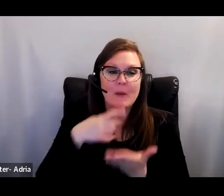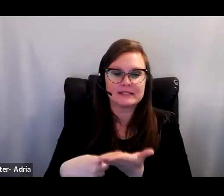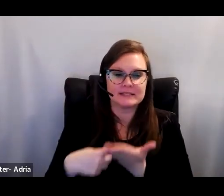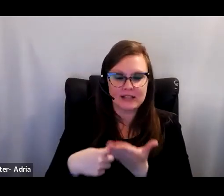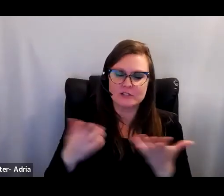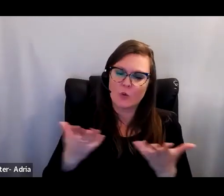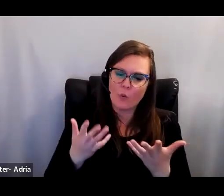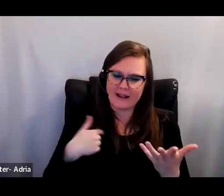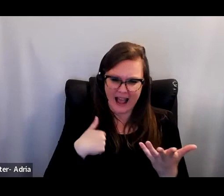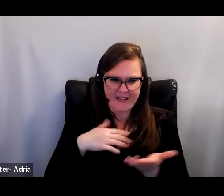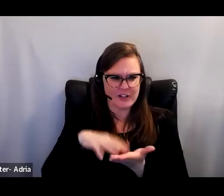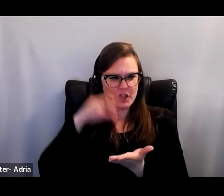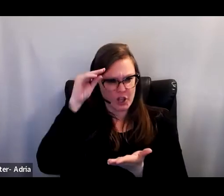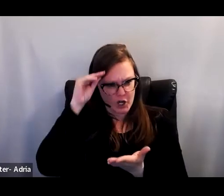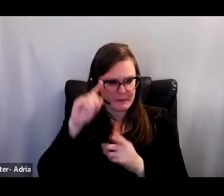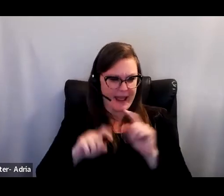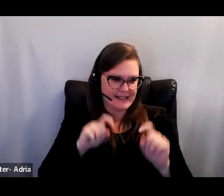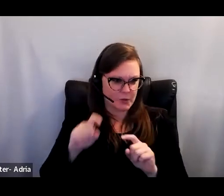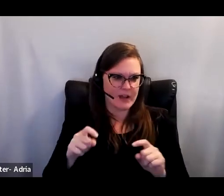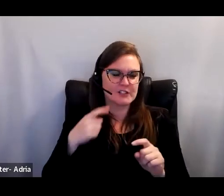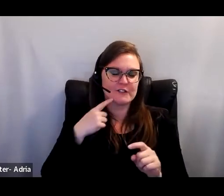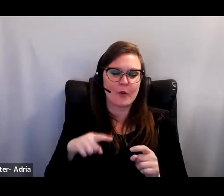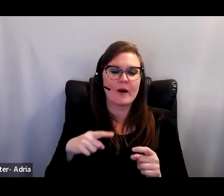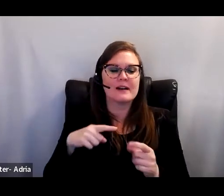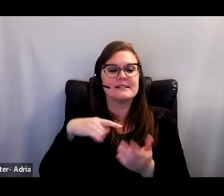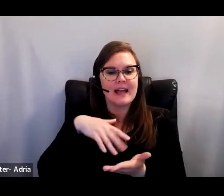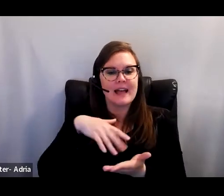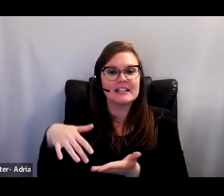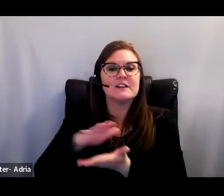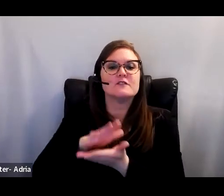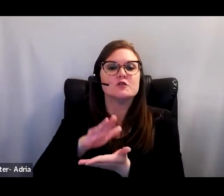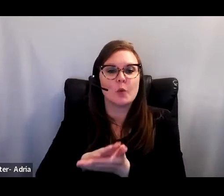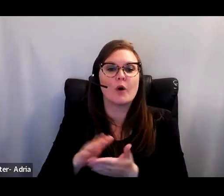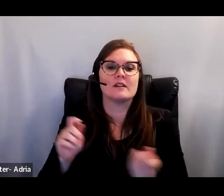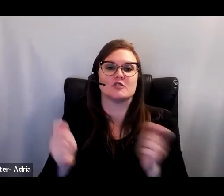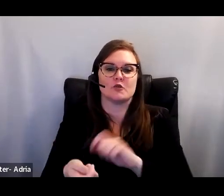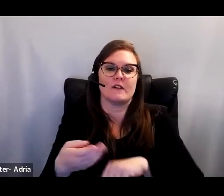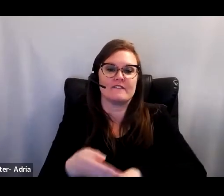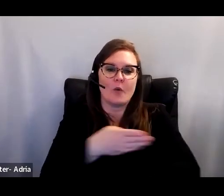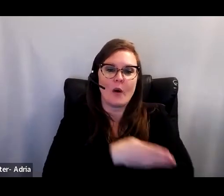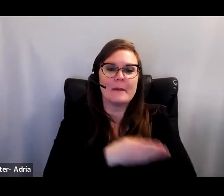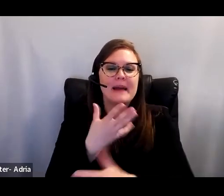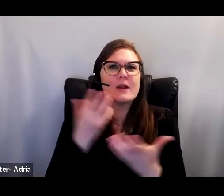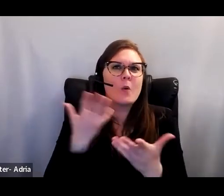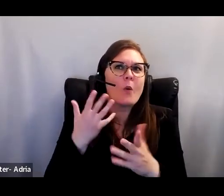equity questions in studies of school reform and consider what a path forward might look like for our field.